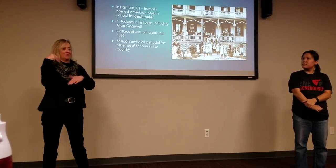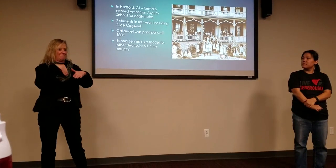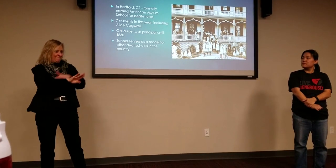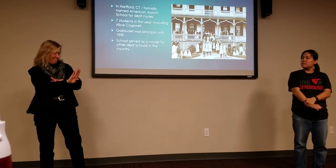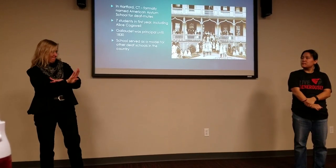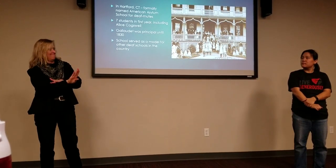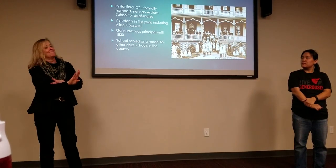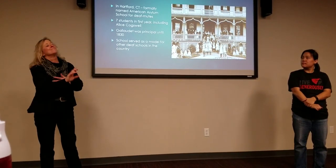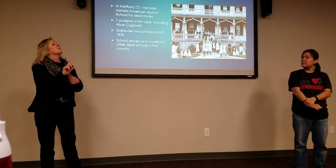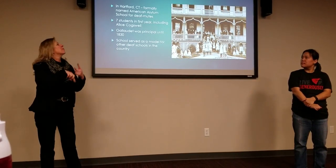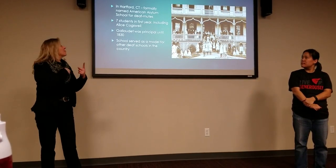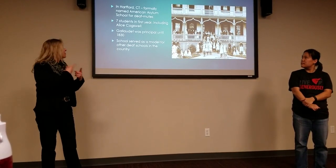in Connecticut.